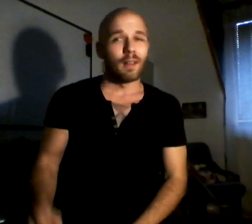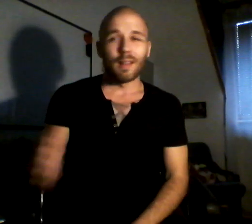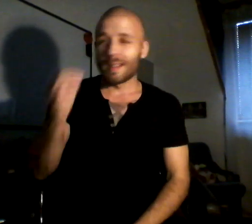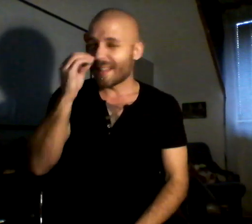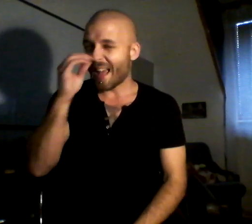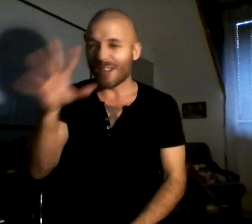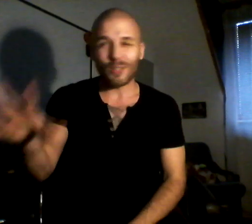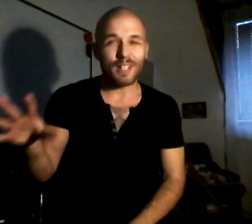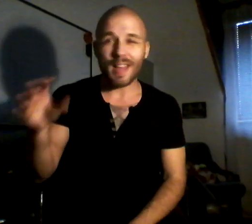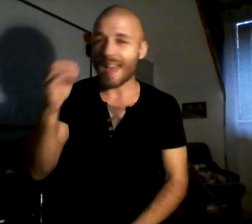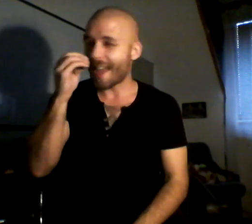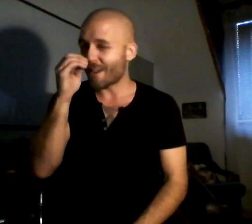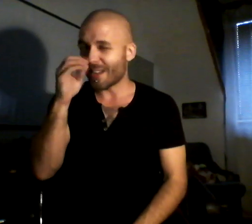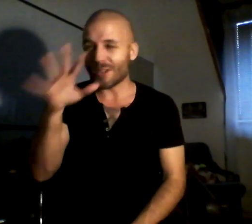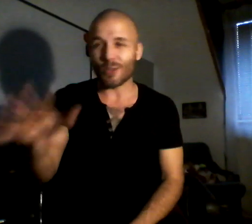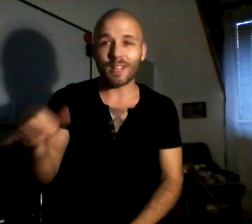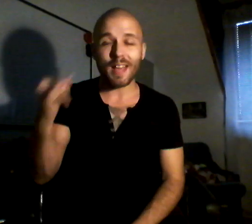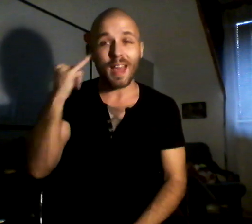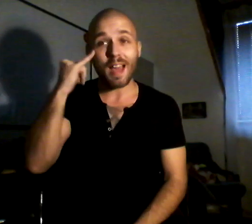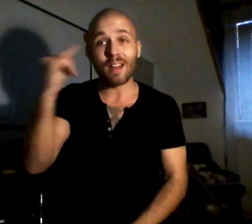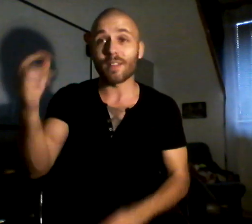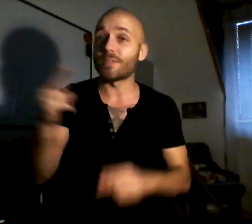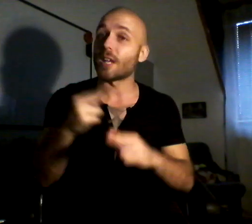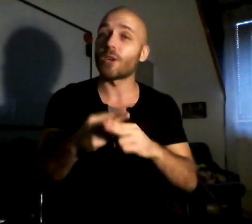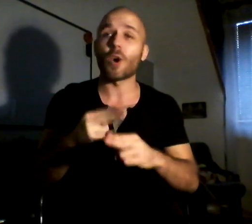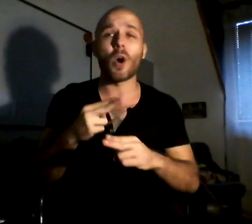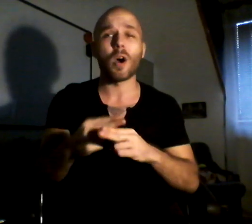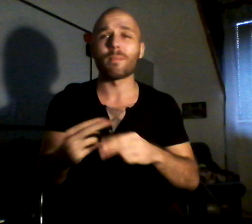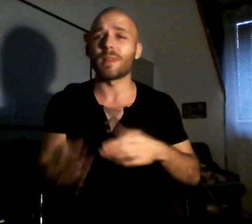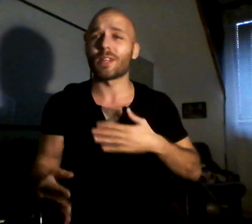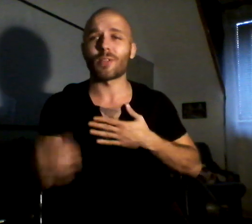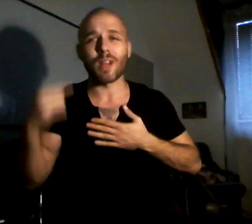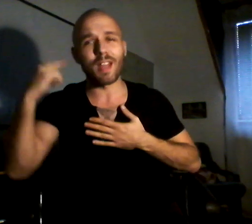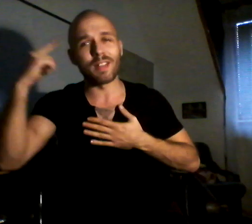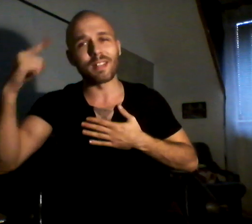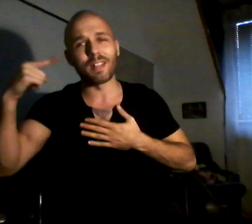I don't care, I don't care if they're cold or crazy.